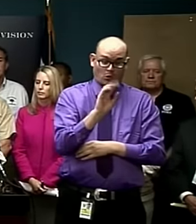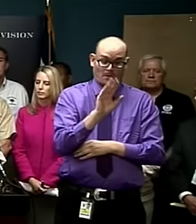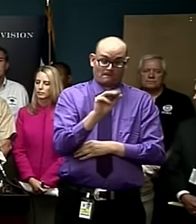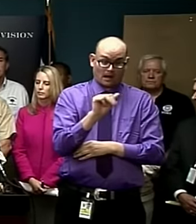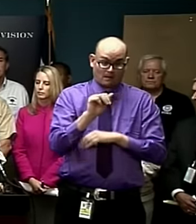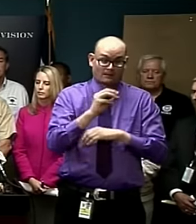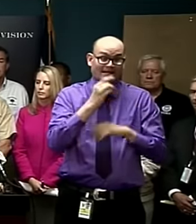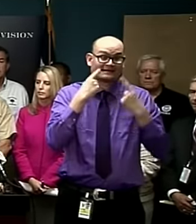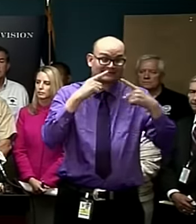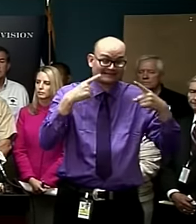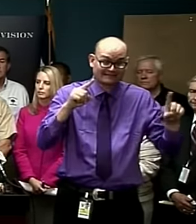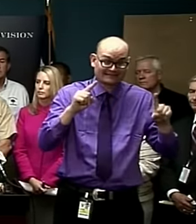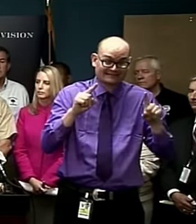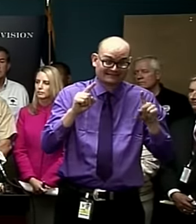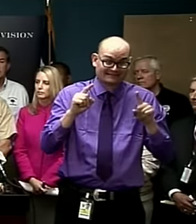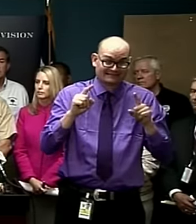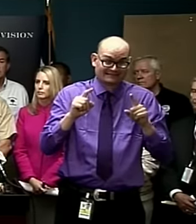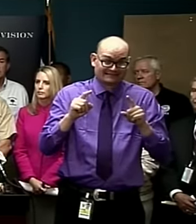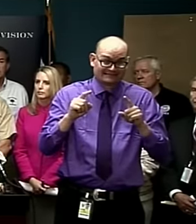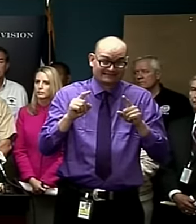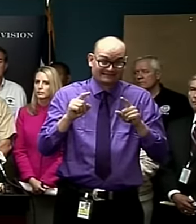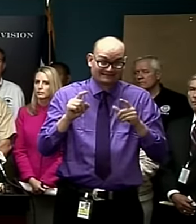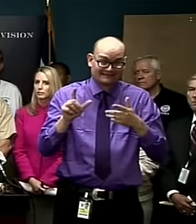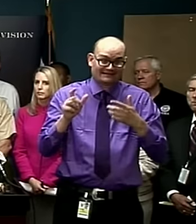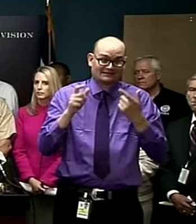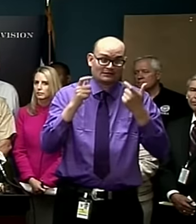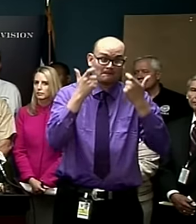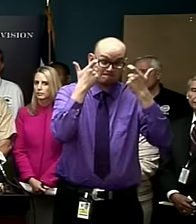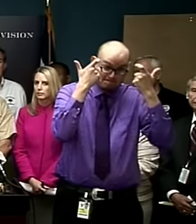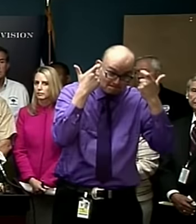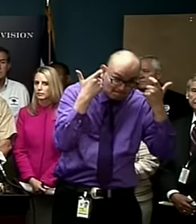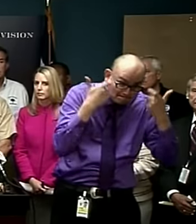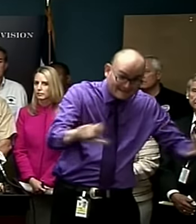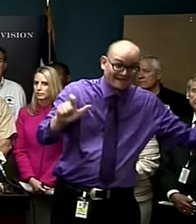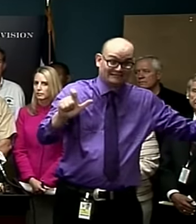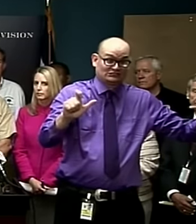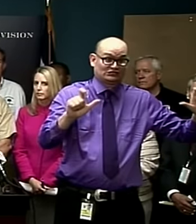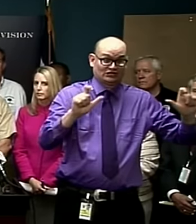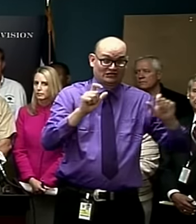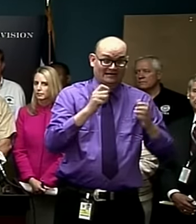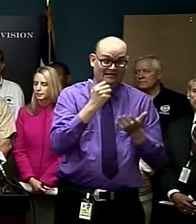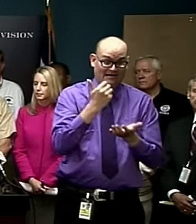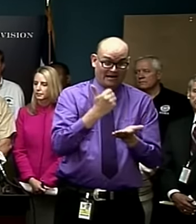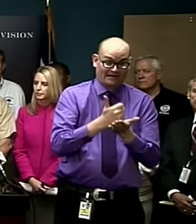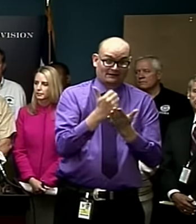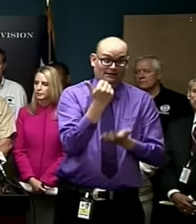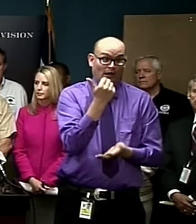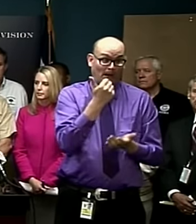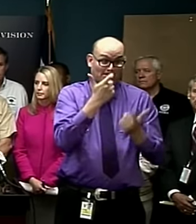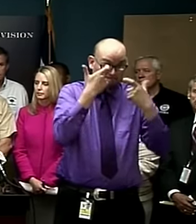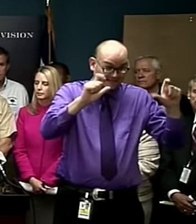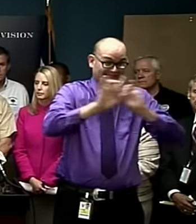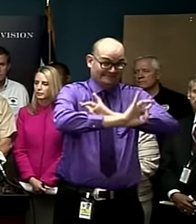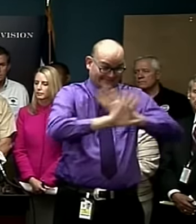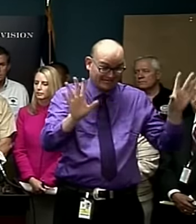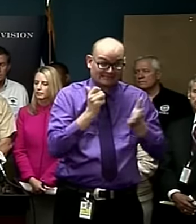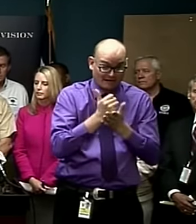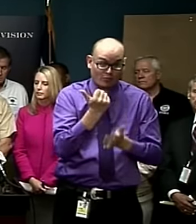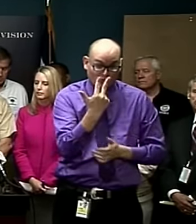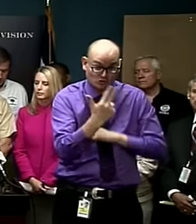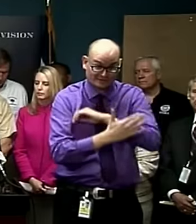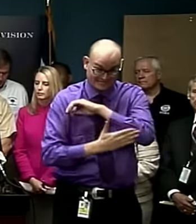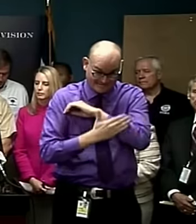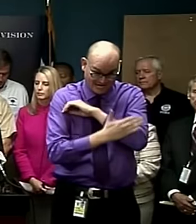expedited major disaster declaration for 13 counties. We will probably add to that. Basically what that means is that's a